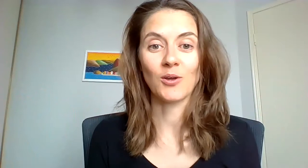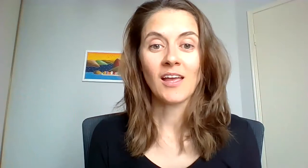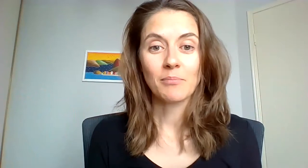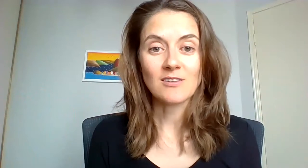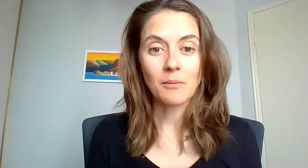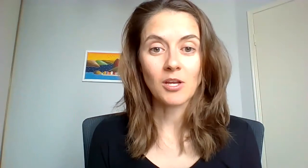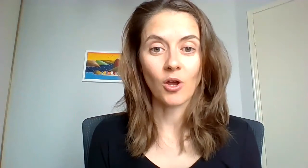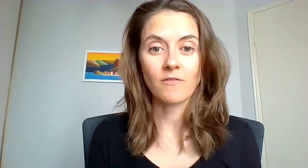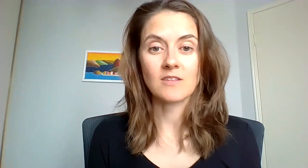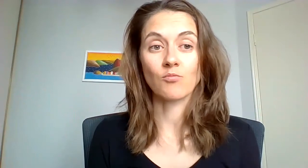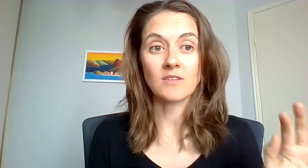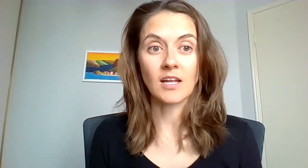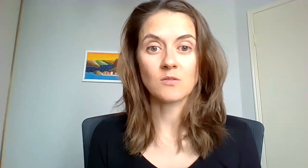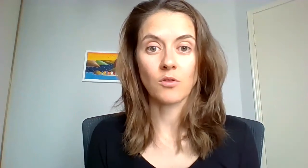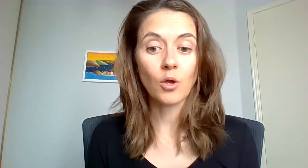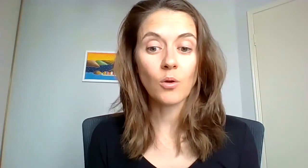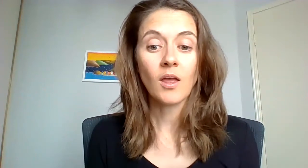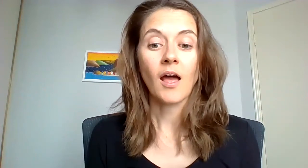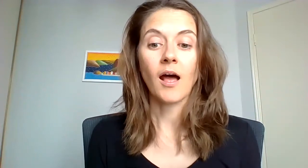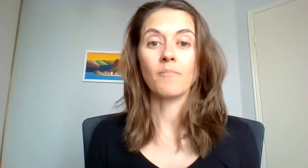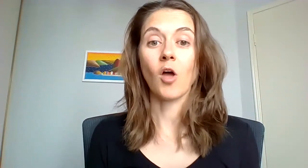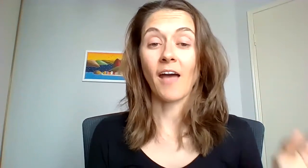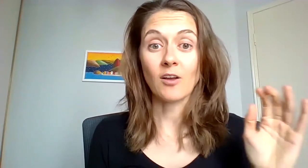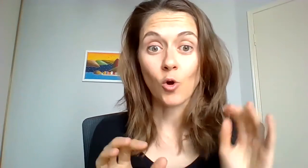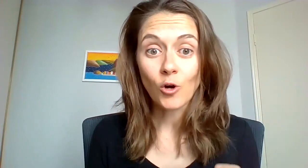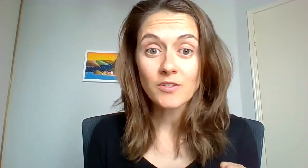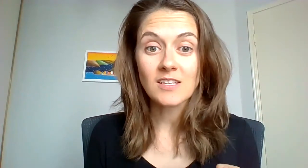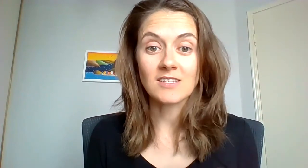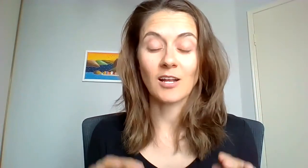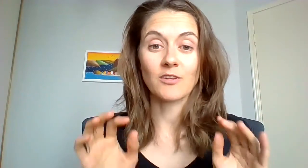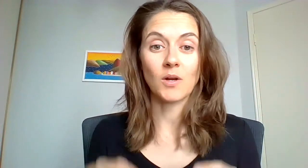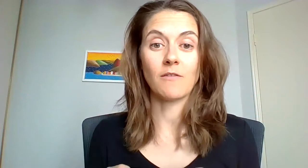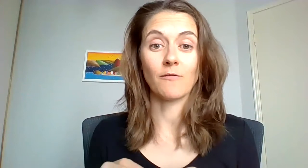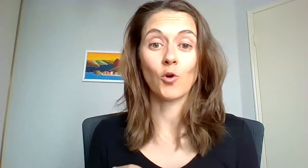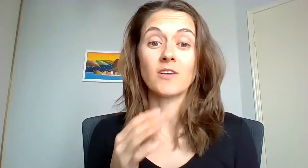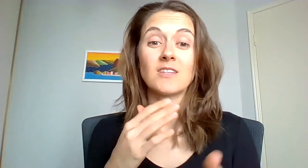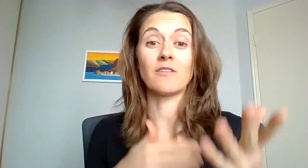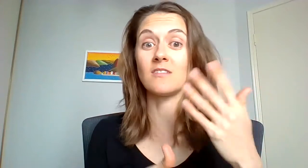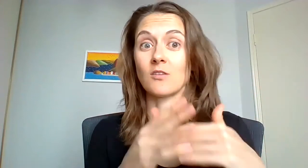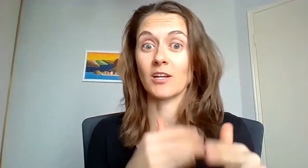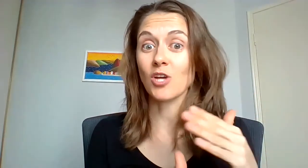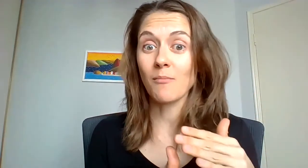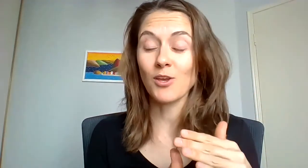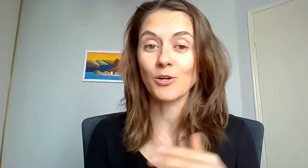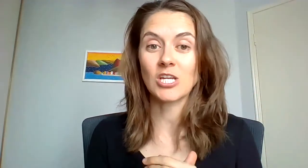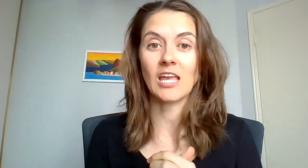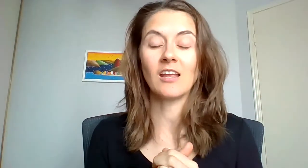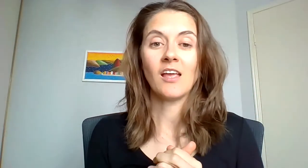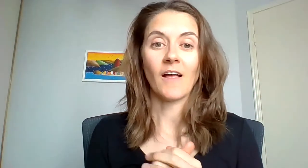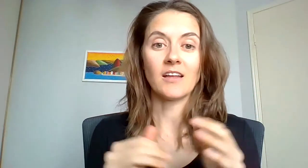please let me know if this resonates with you um I have a course starting on the 25th of August if this is the right time that you're watching it uh